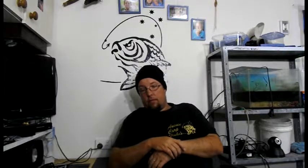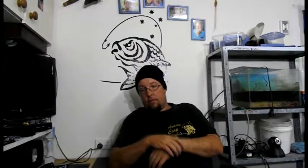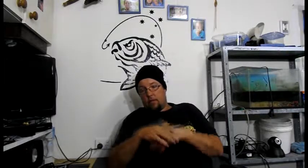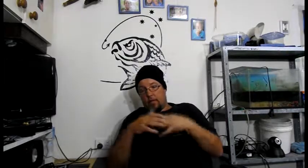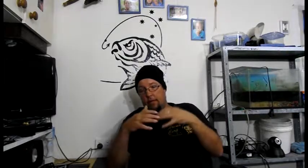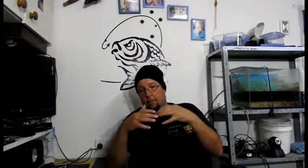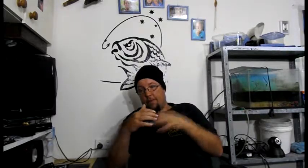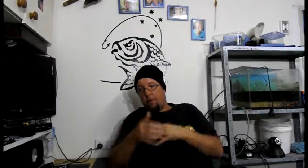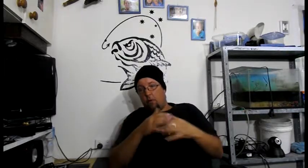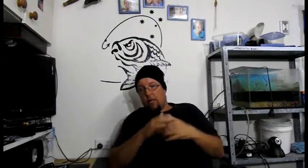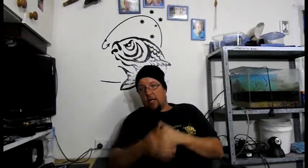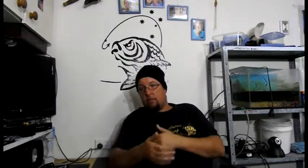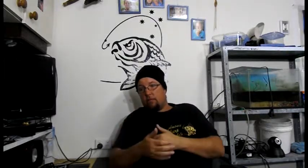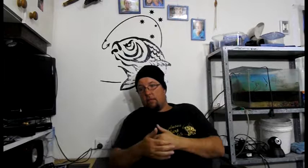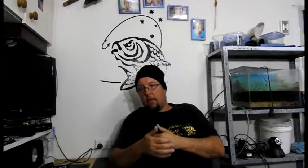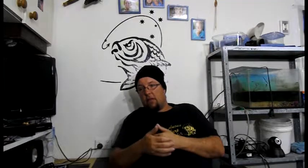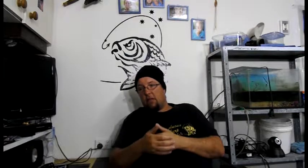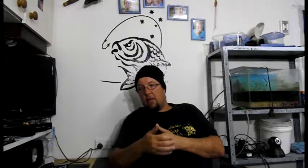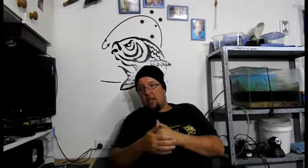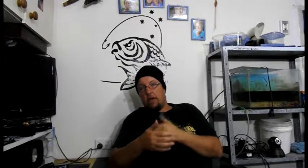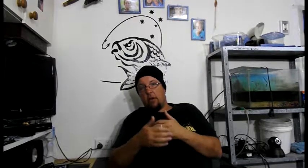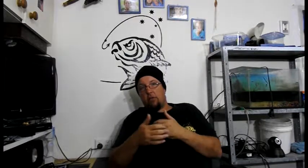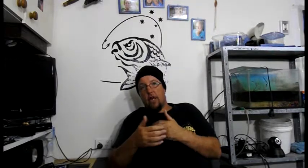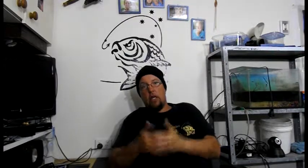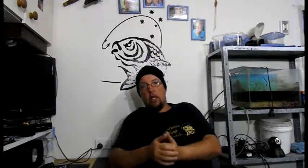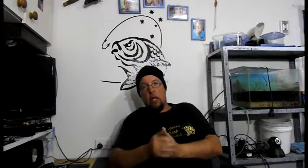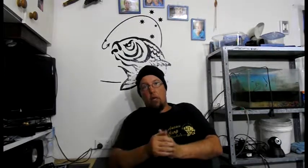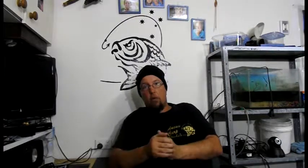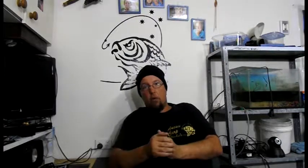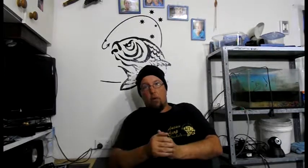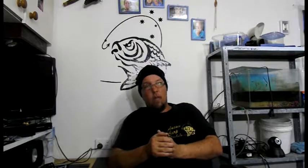So. Before we can. Even think about. Creating clean waterways.